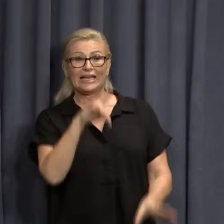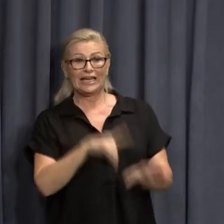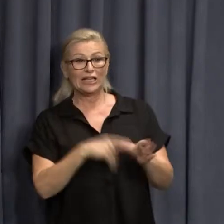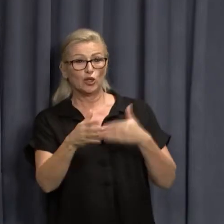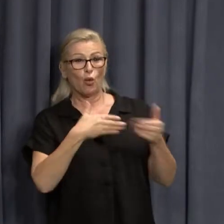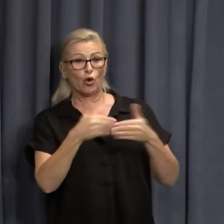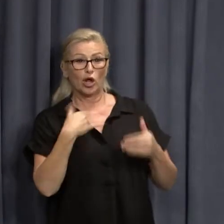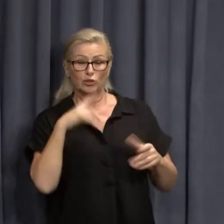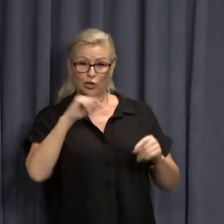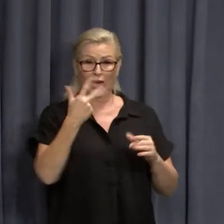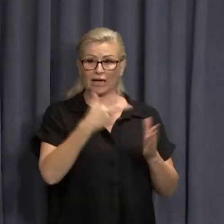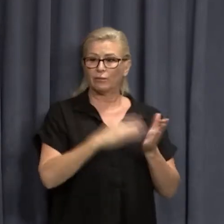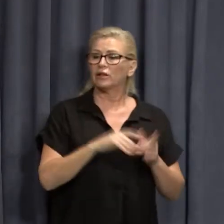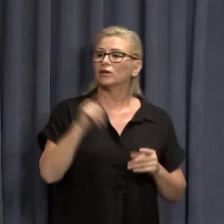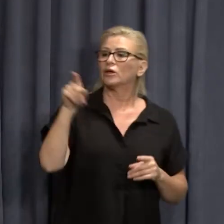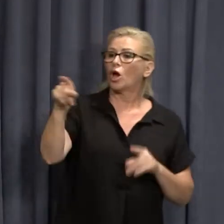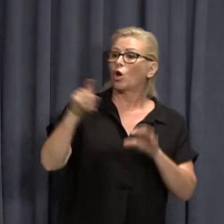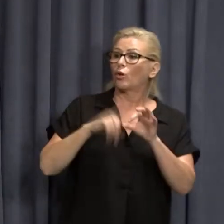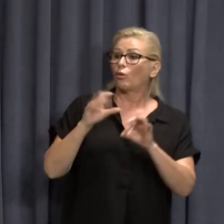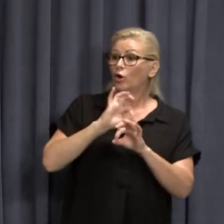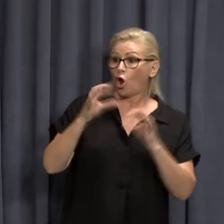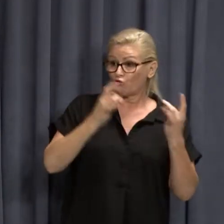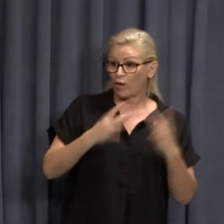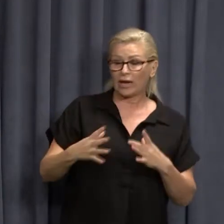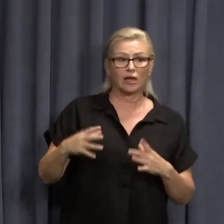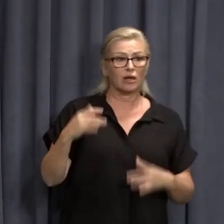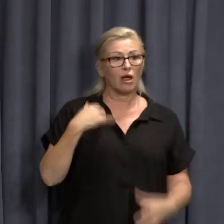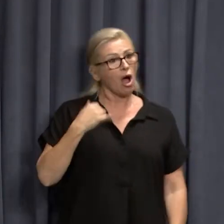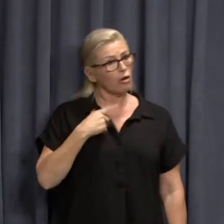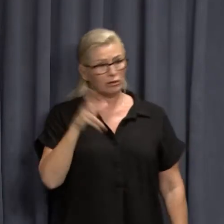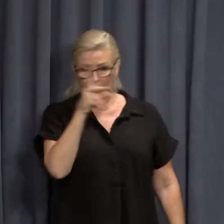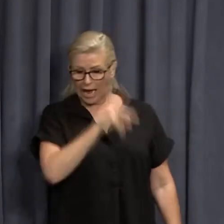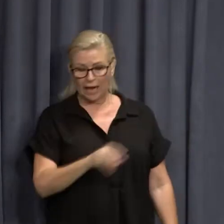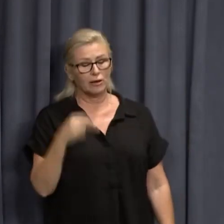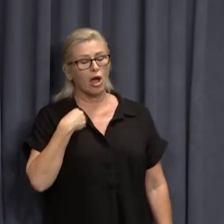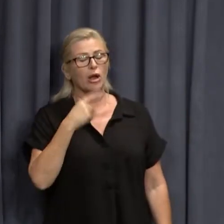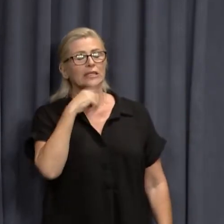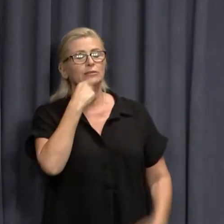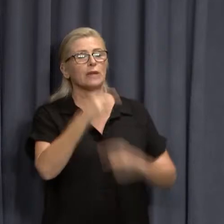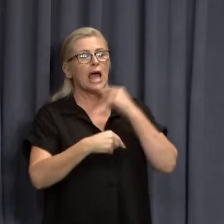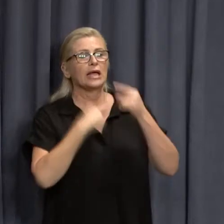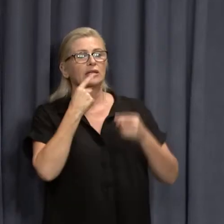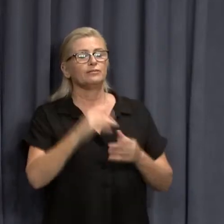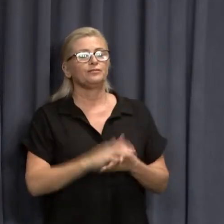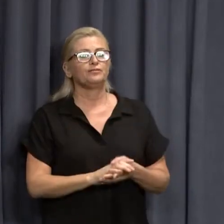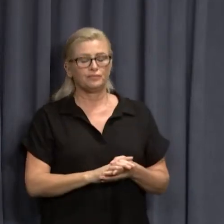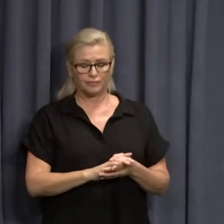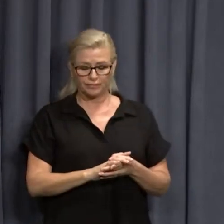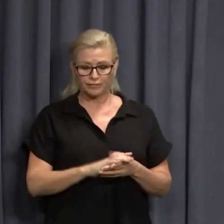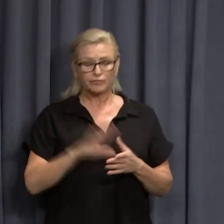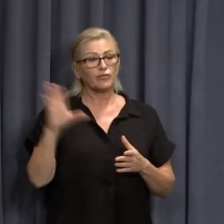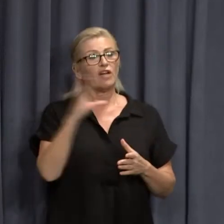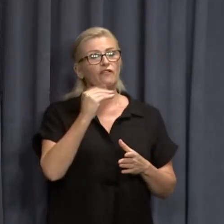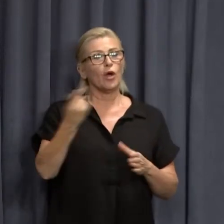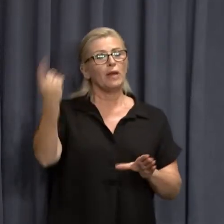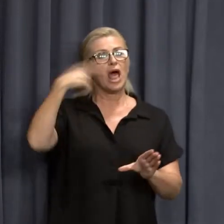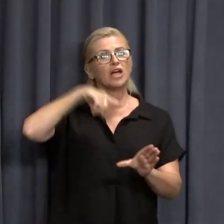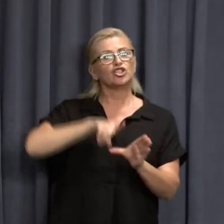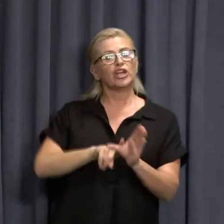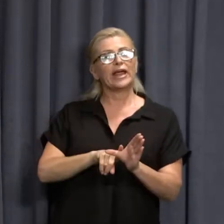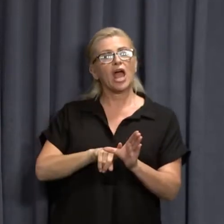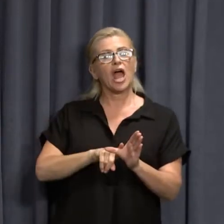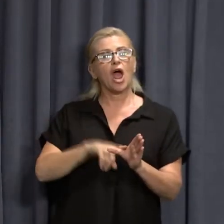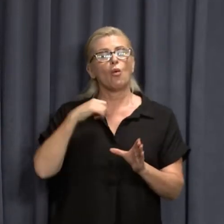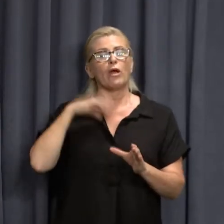So right now, we're not ready, we will be ready. No, I'll go over it again if you like. We have, since last year, put